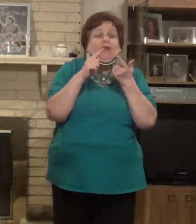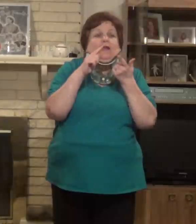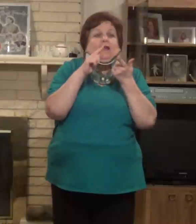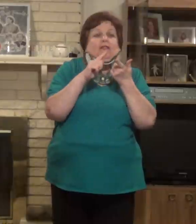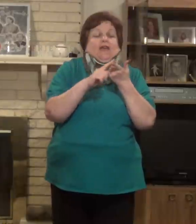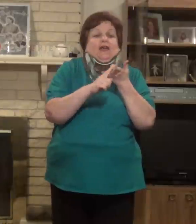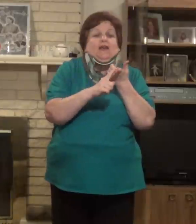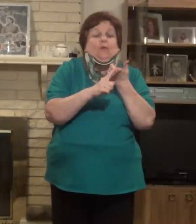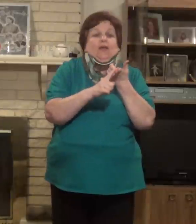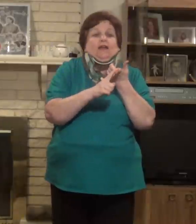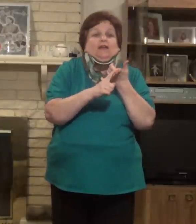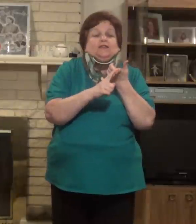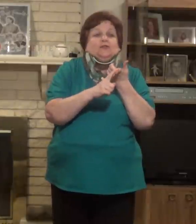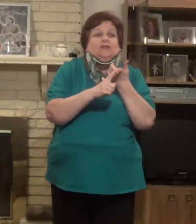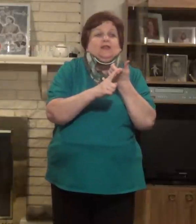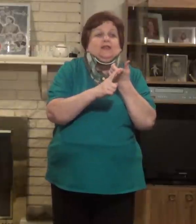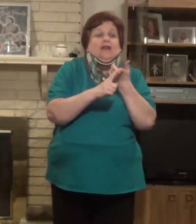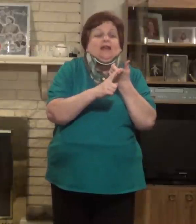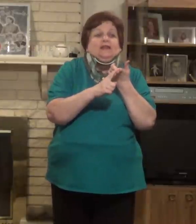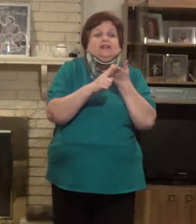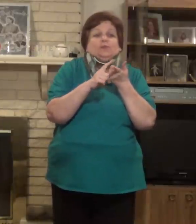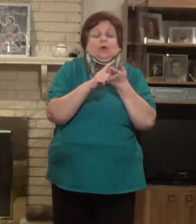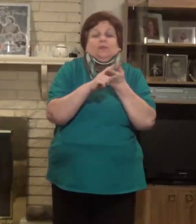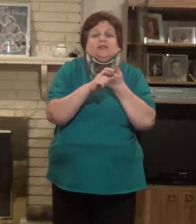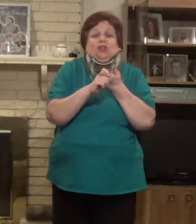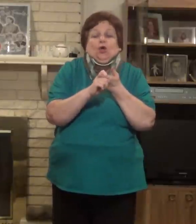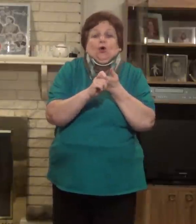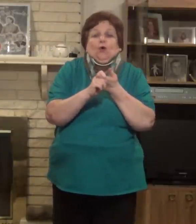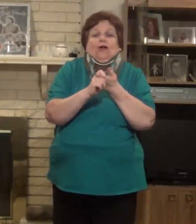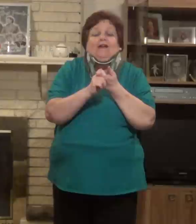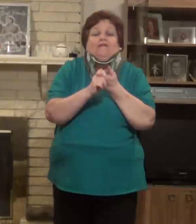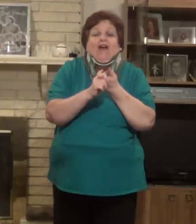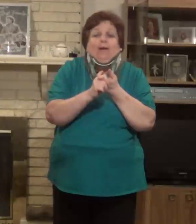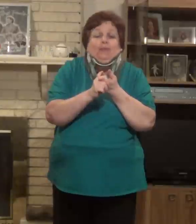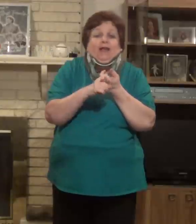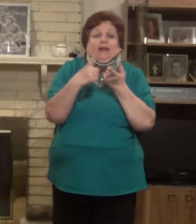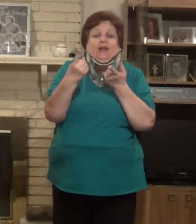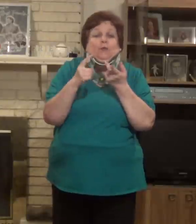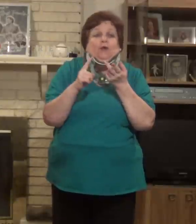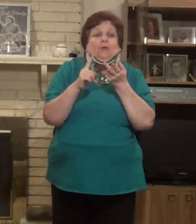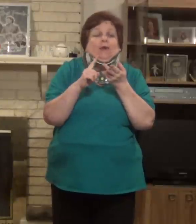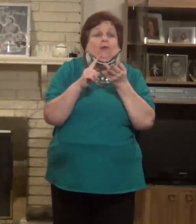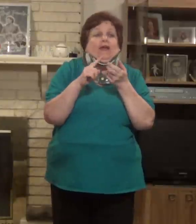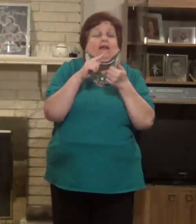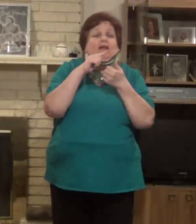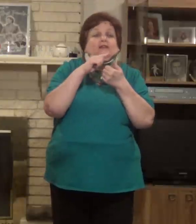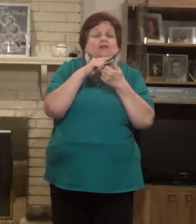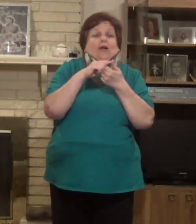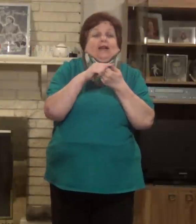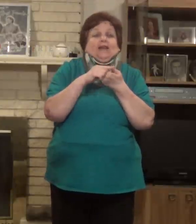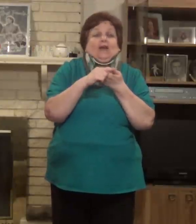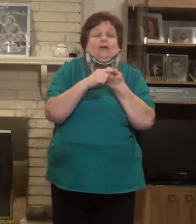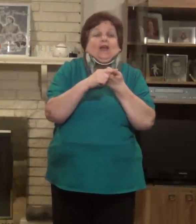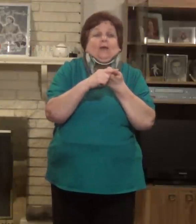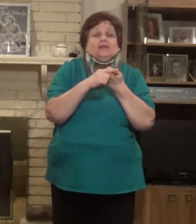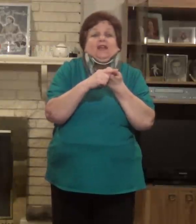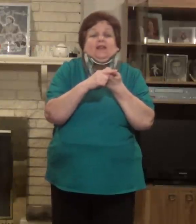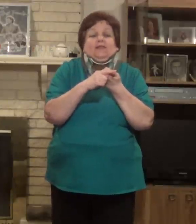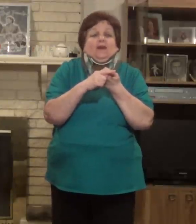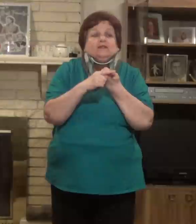Then it went into the 90s where it was the low-fat plan. Anyone remember that? So I had to count calories. ate 1,000